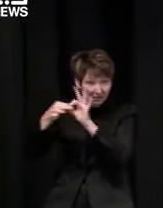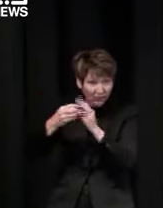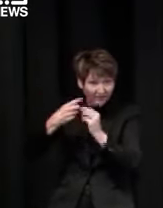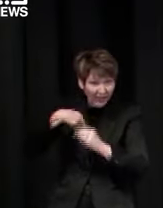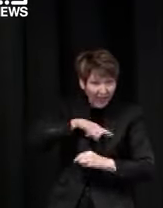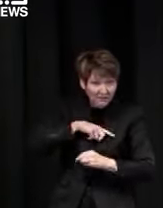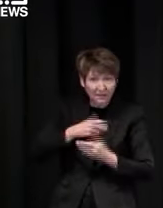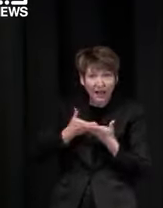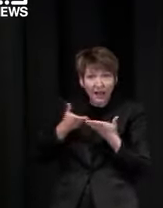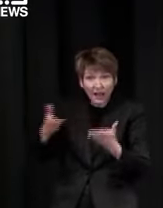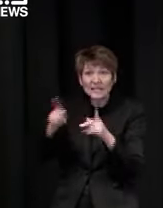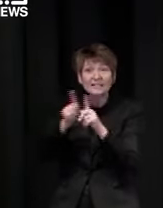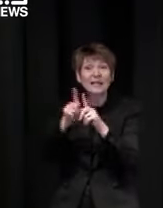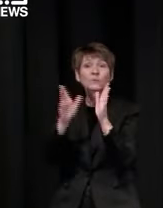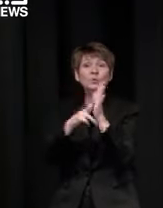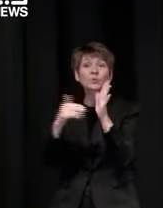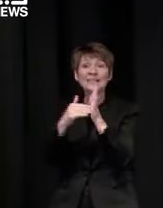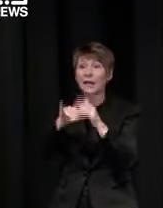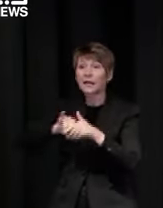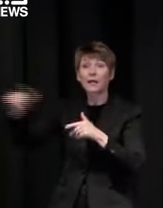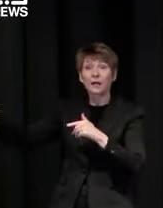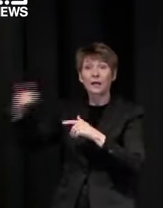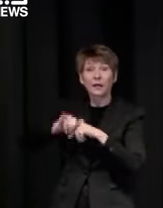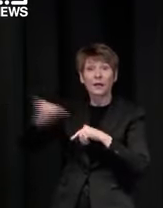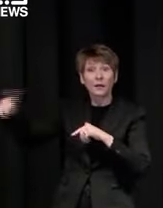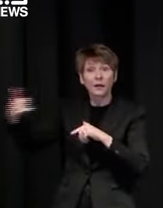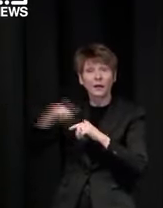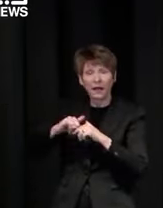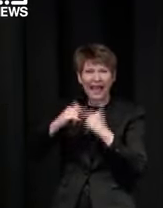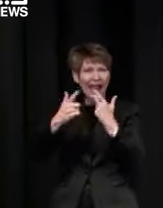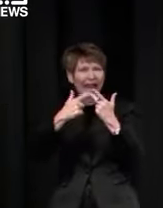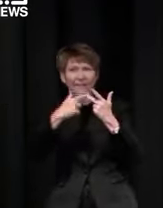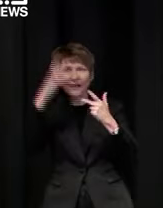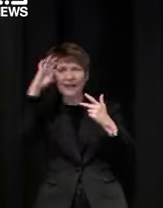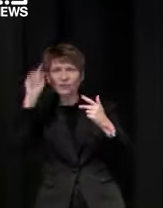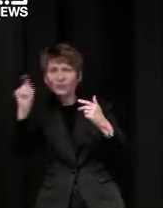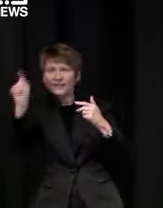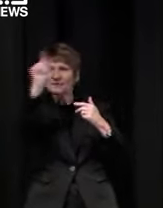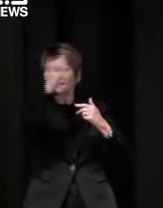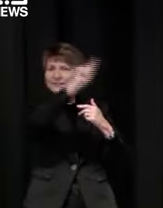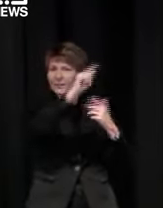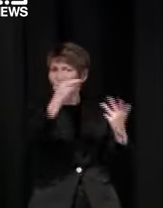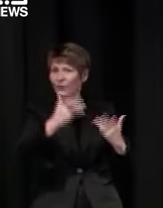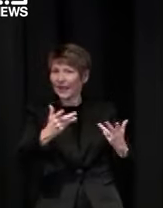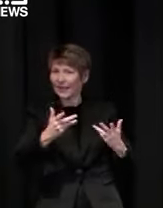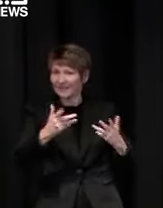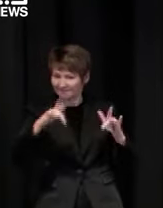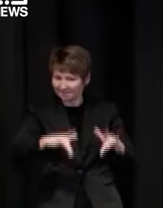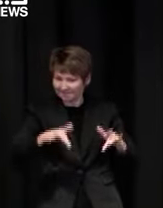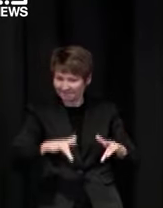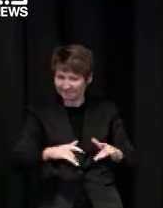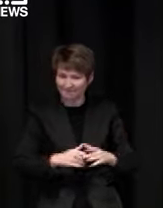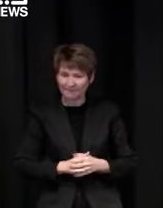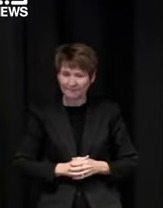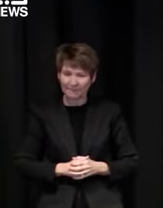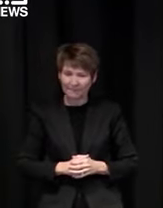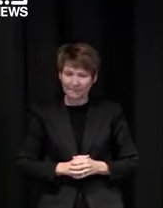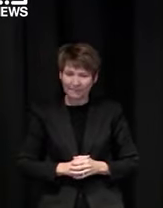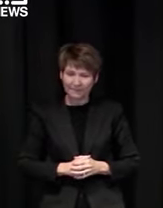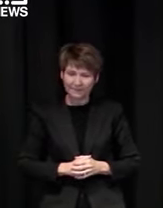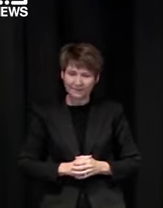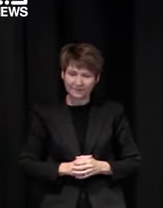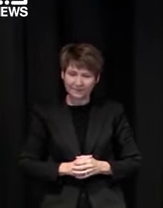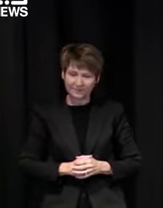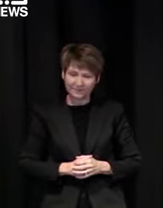over the past couple of weeks we've been rightfully focused on melbourne's northern and western suburbs where cases have been high we're just flexing up both